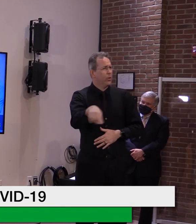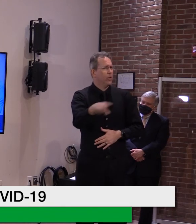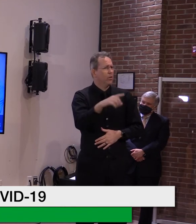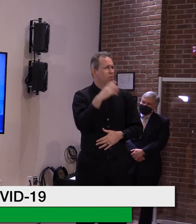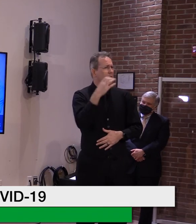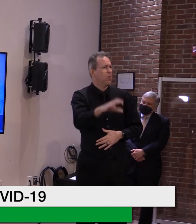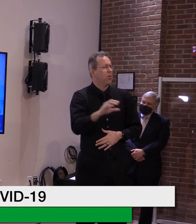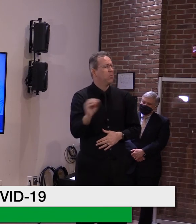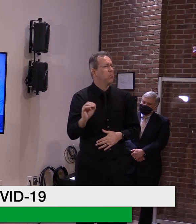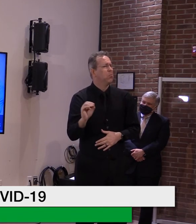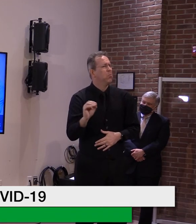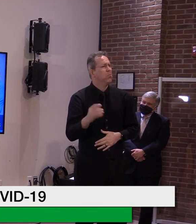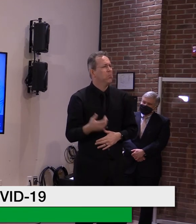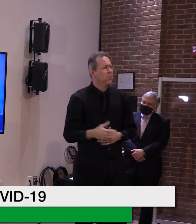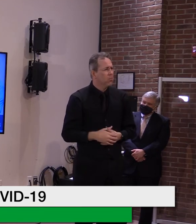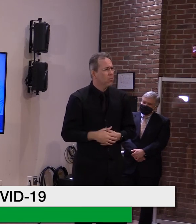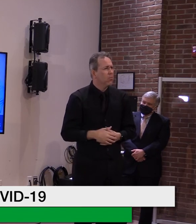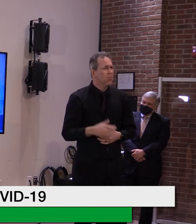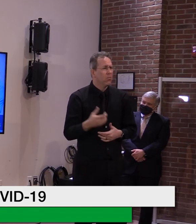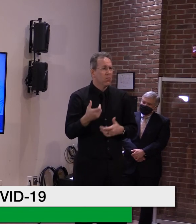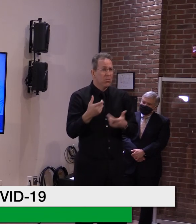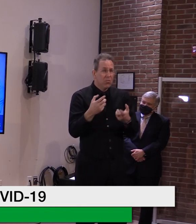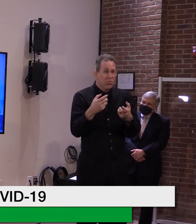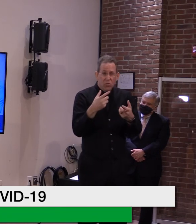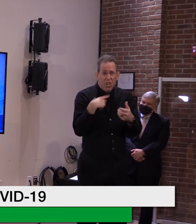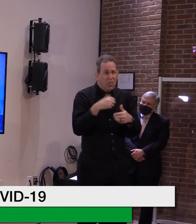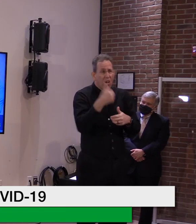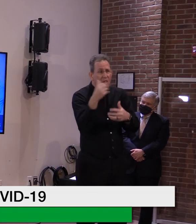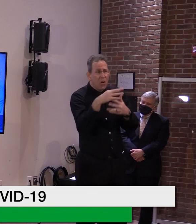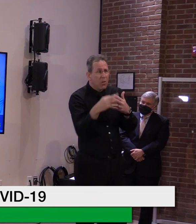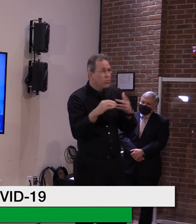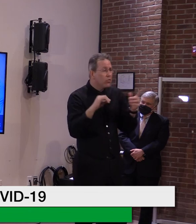for the Moderna and Pfizer vaccine.